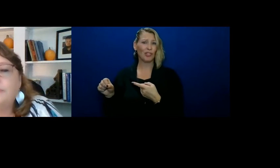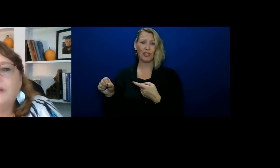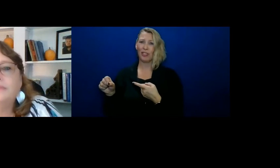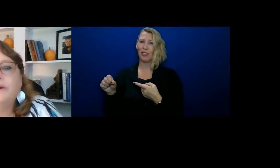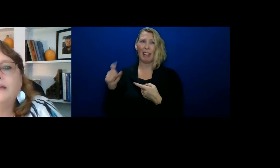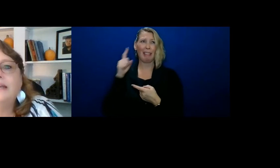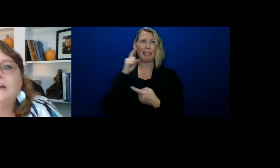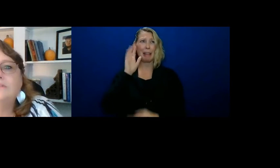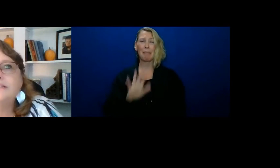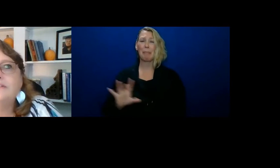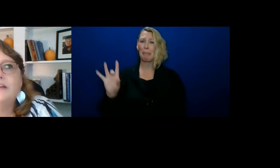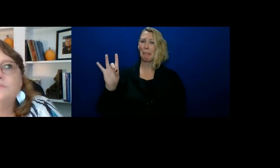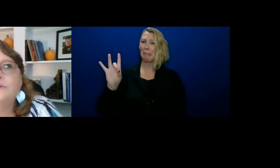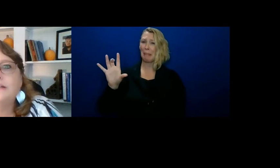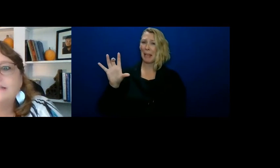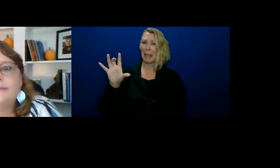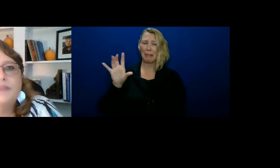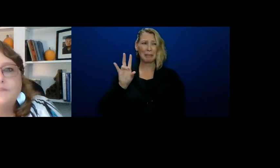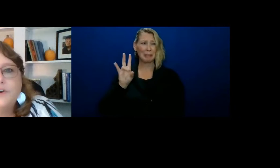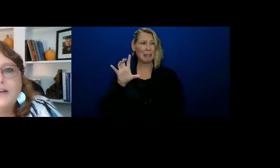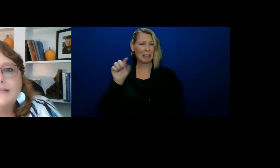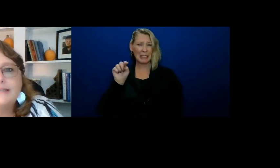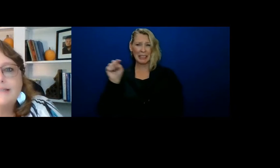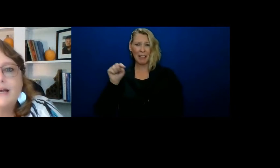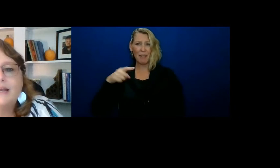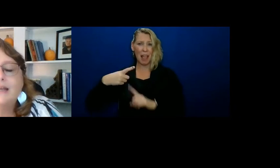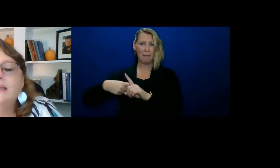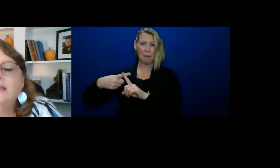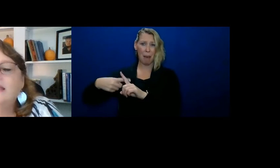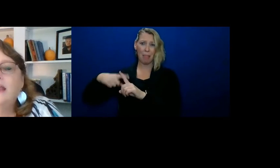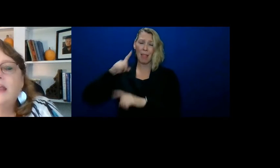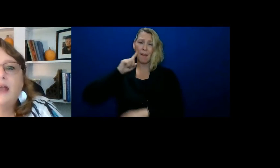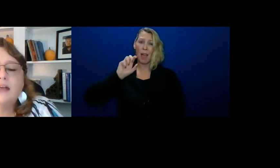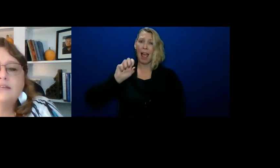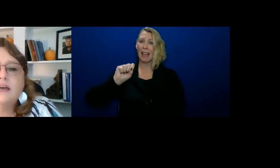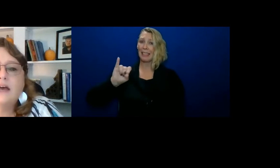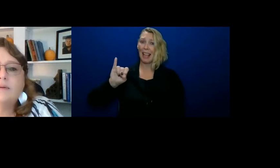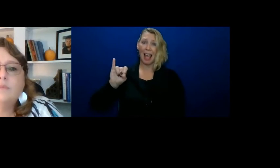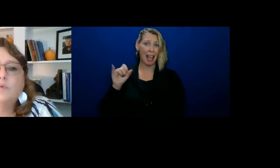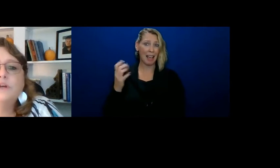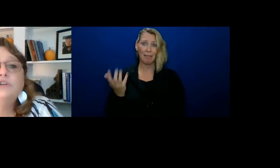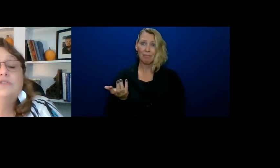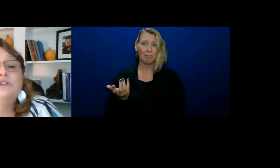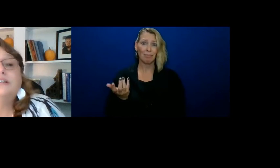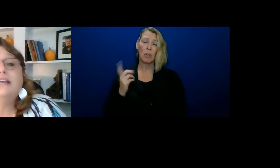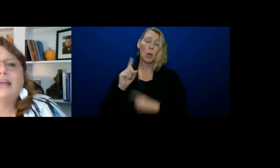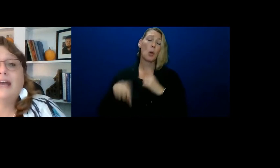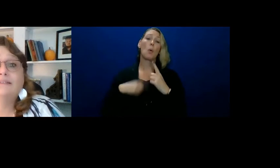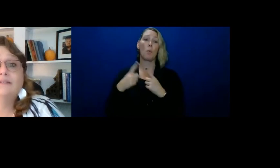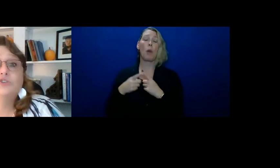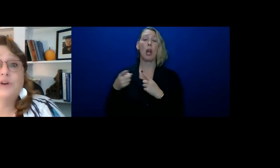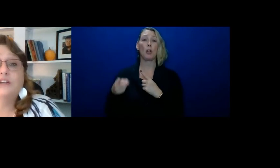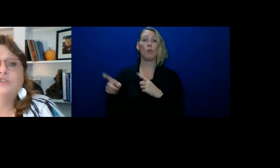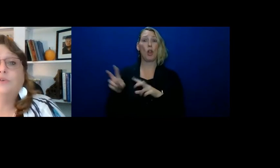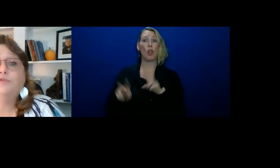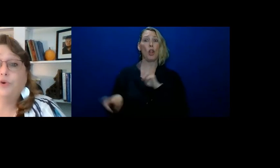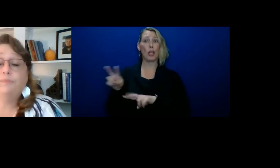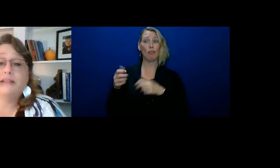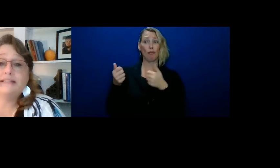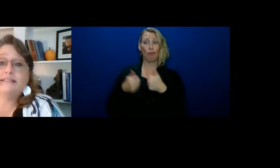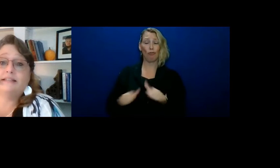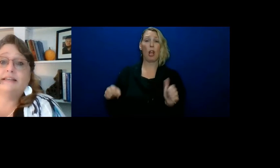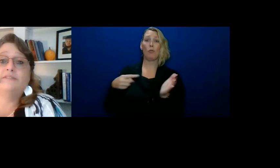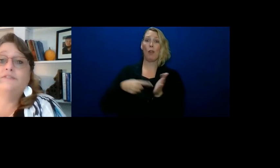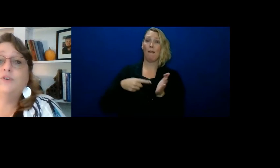800 a month right now, 700 and something for SSI. And when you're looking at trying to